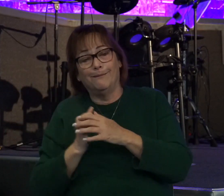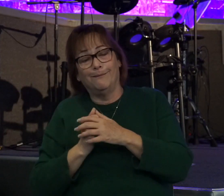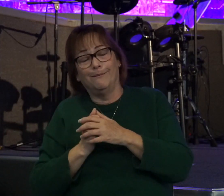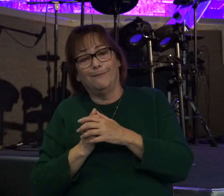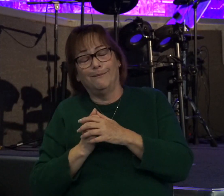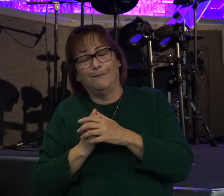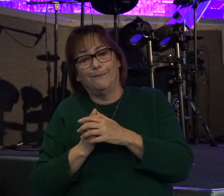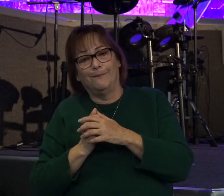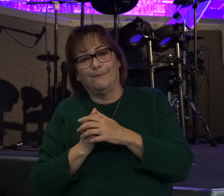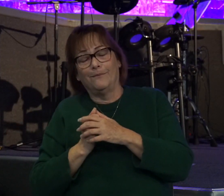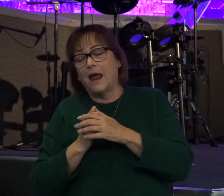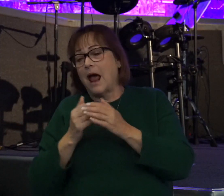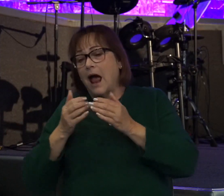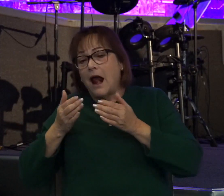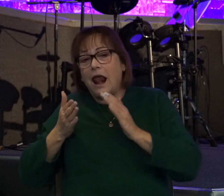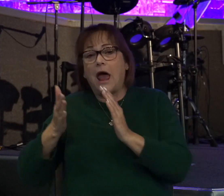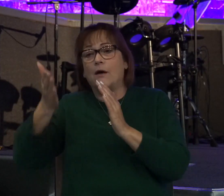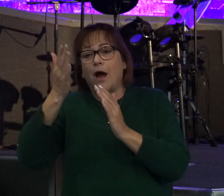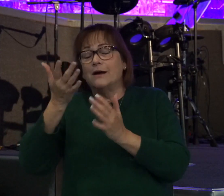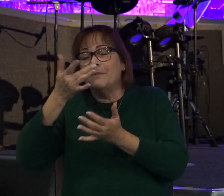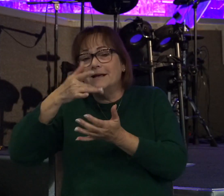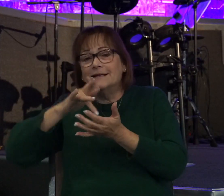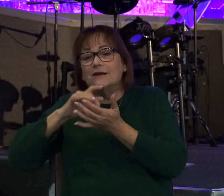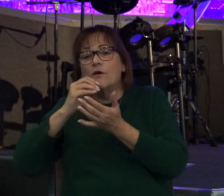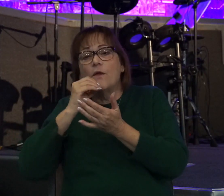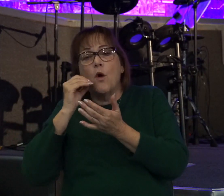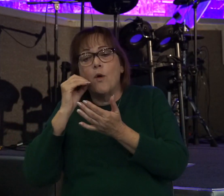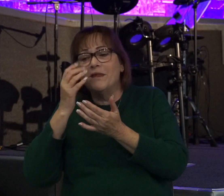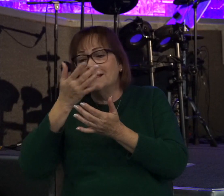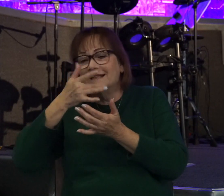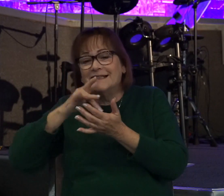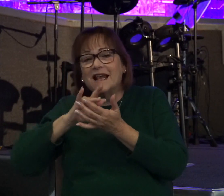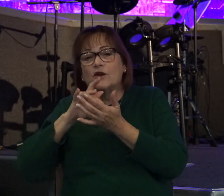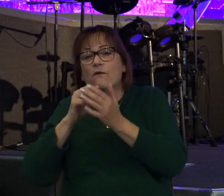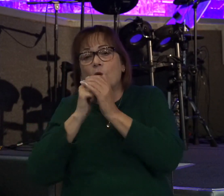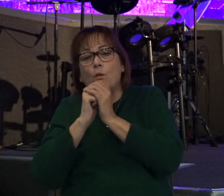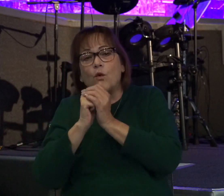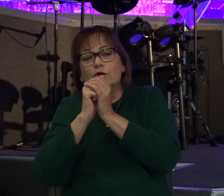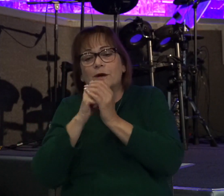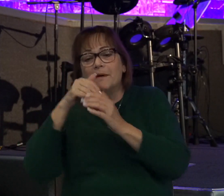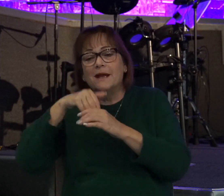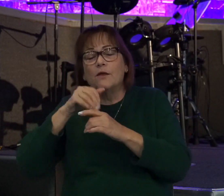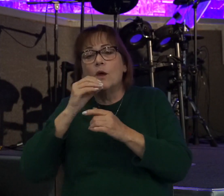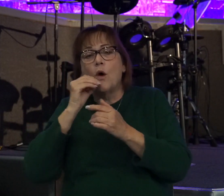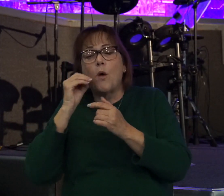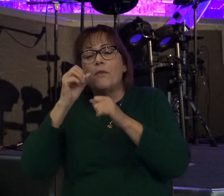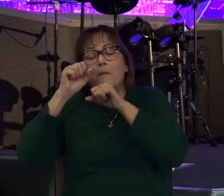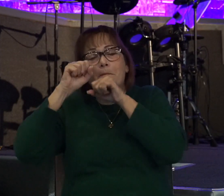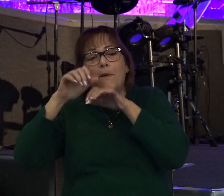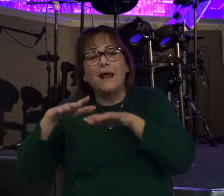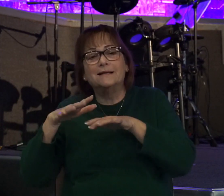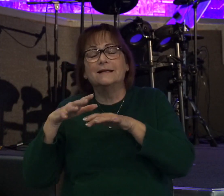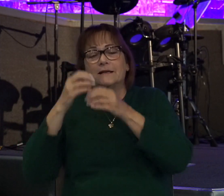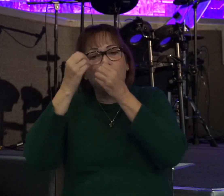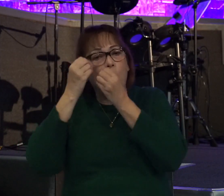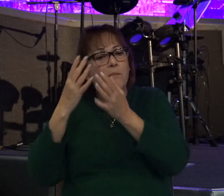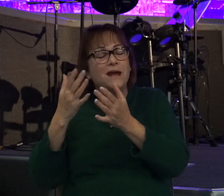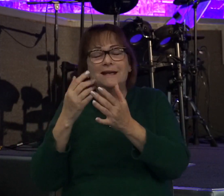and allowing God to be the center of the home, the center of the worship in the home, the blessings of obedience. And he said, I want